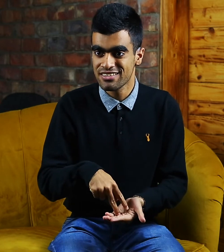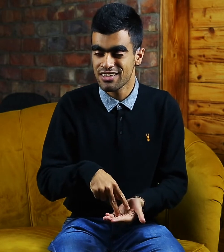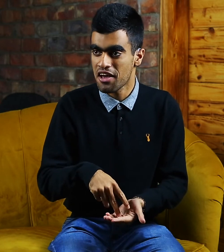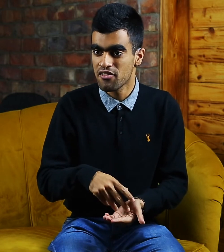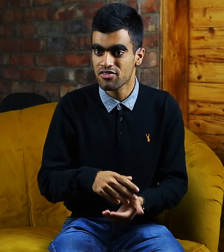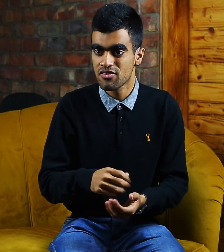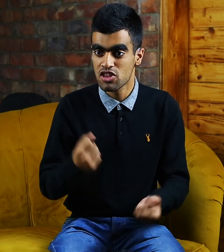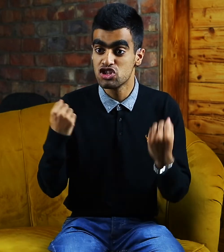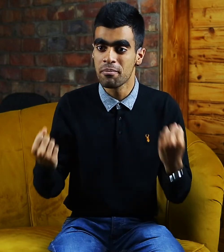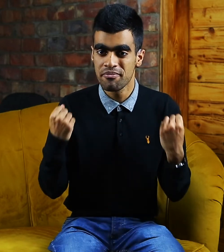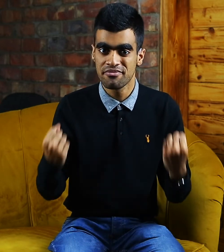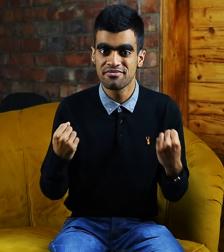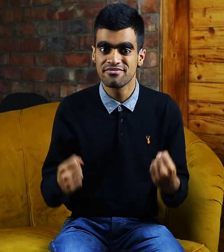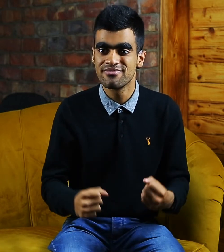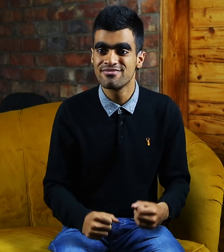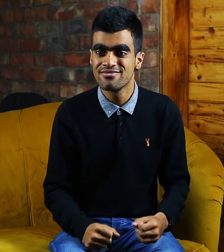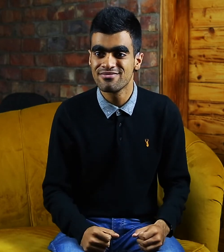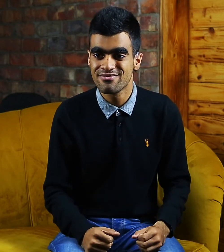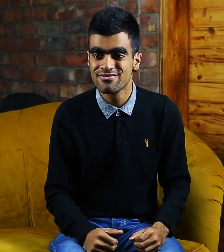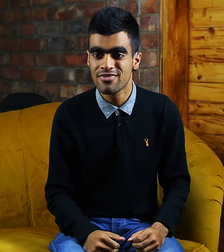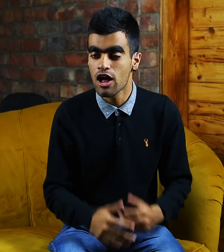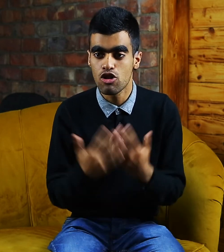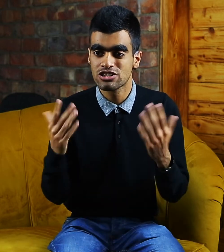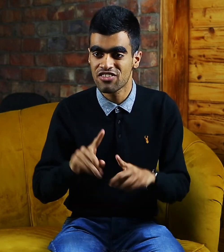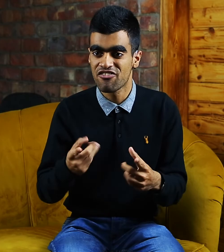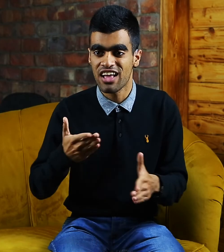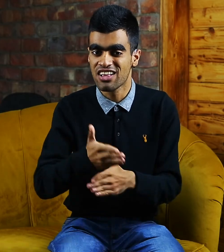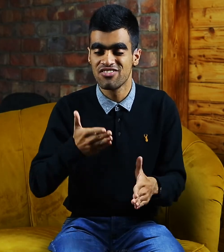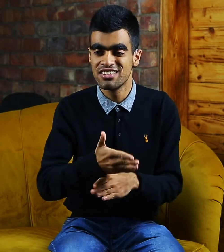gym and lots of different activities.